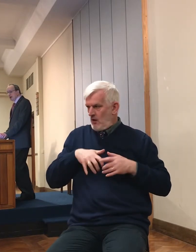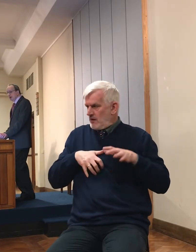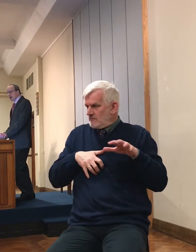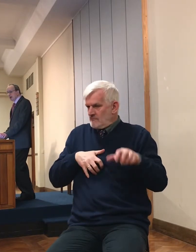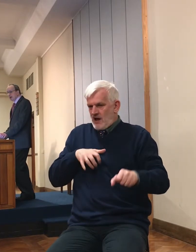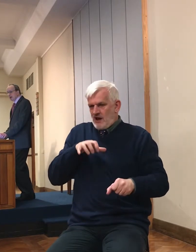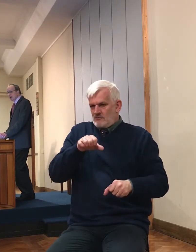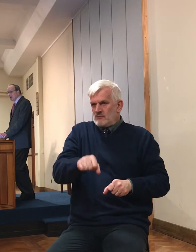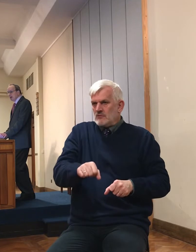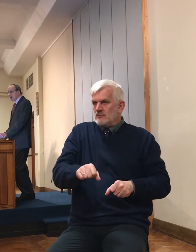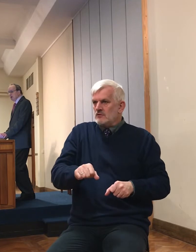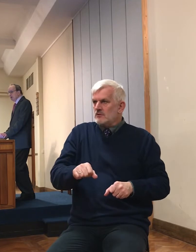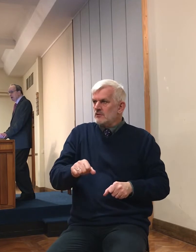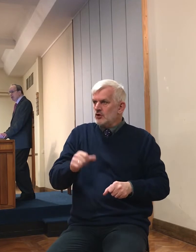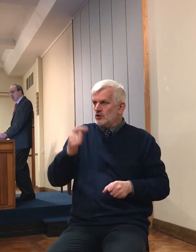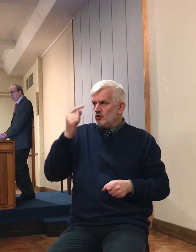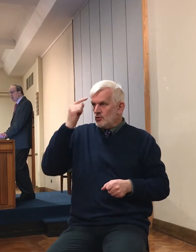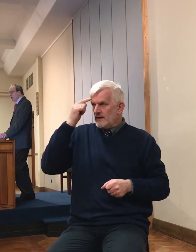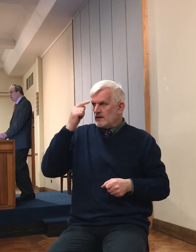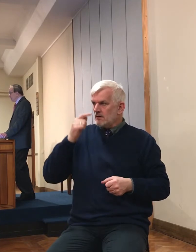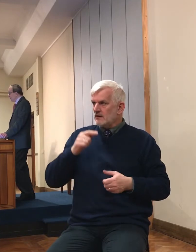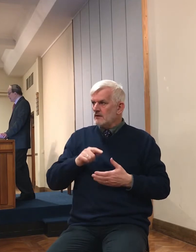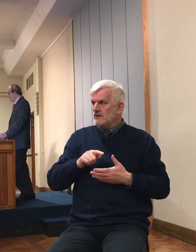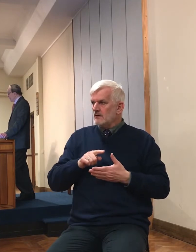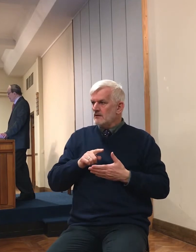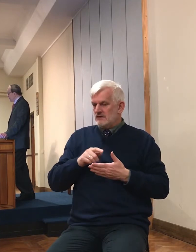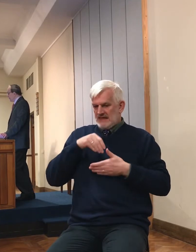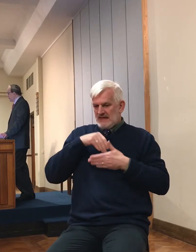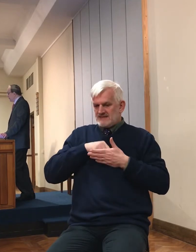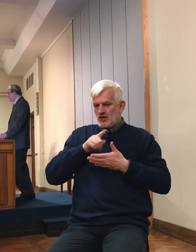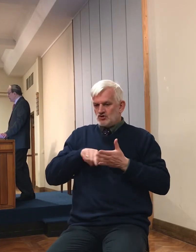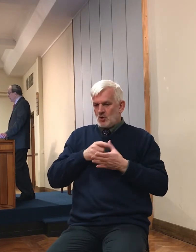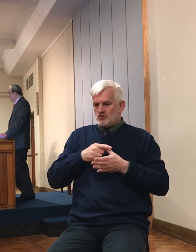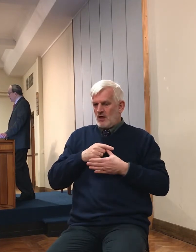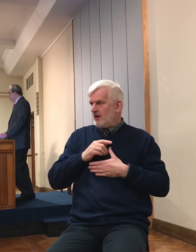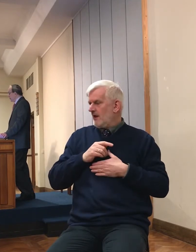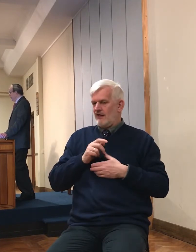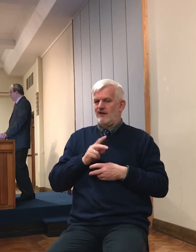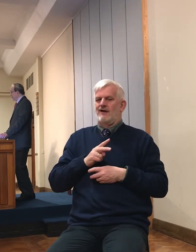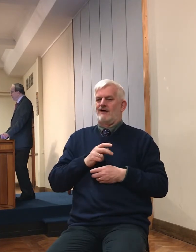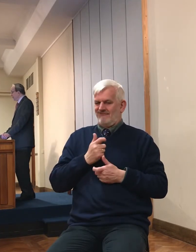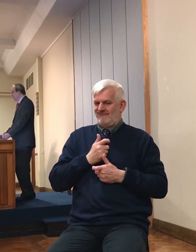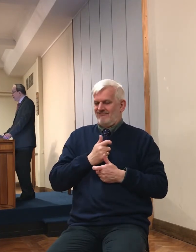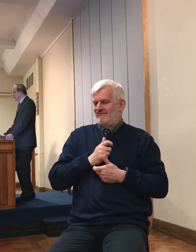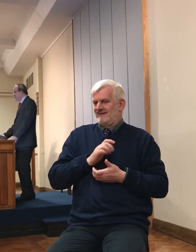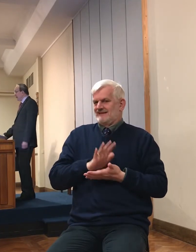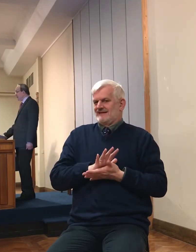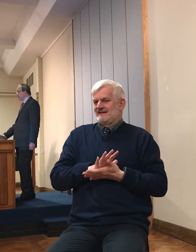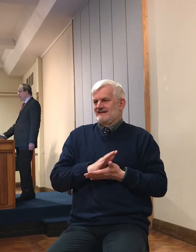you might think he would be grimly pleased about that, why this would remove an embarrassment.